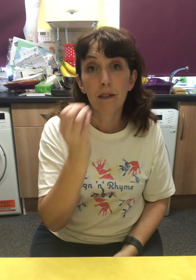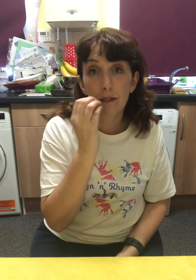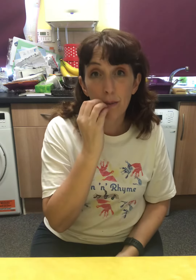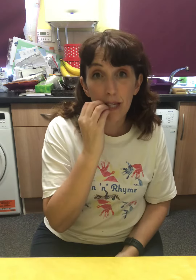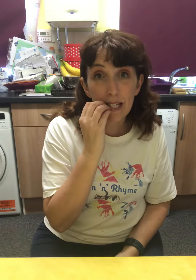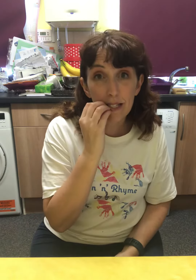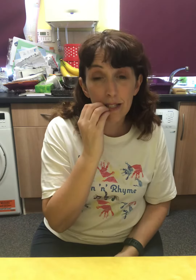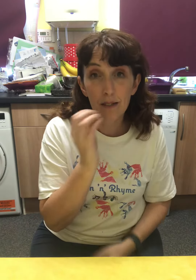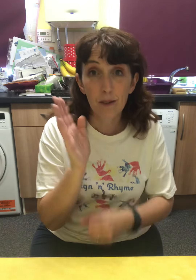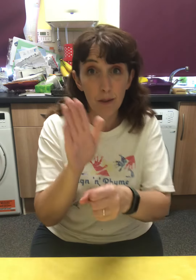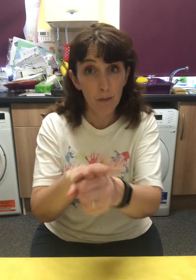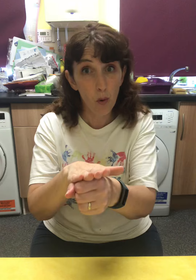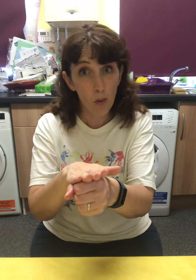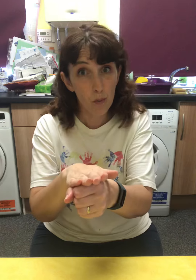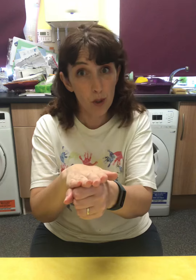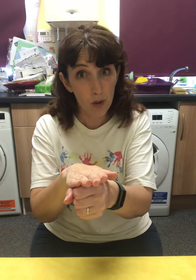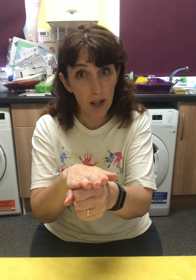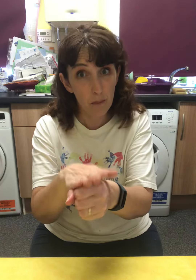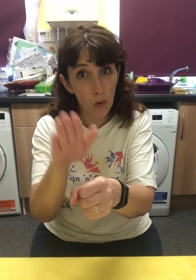EAT. MORE. WOULD YOU LIKE MORE?